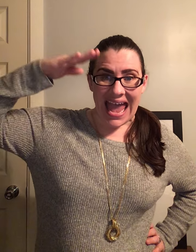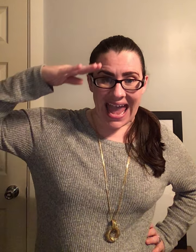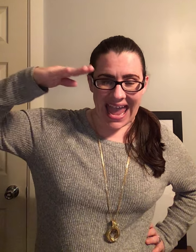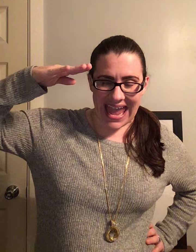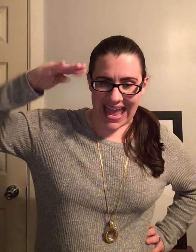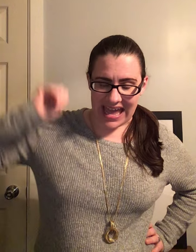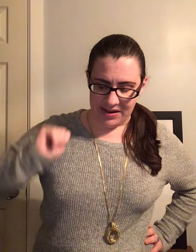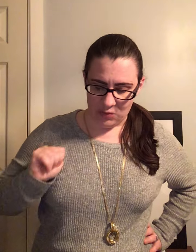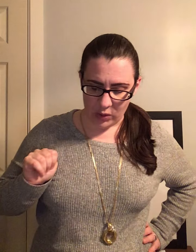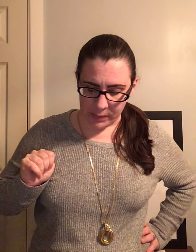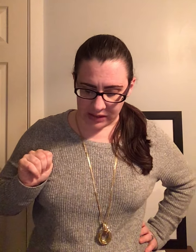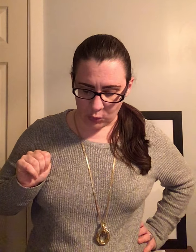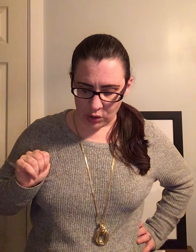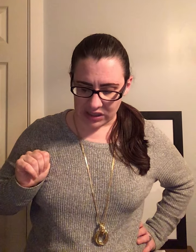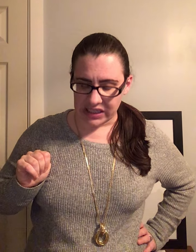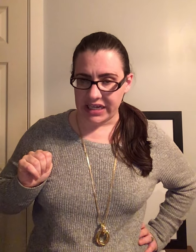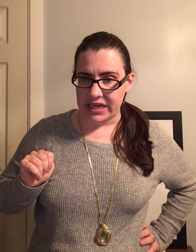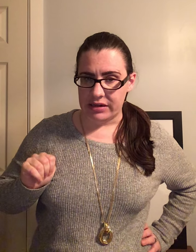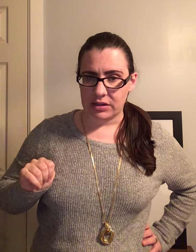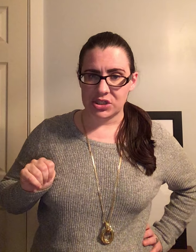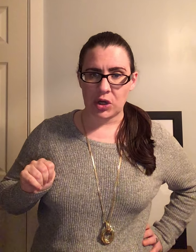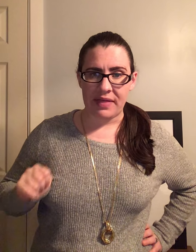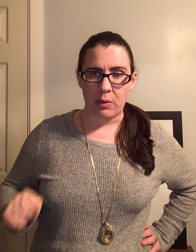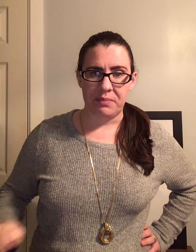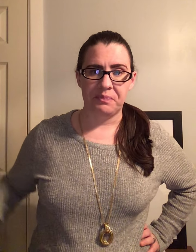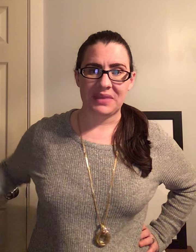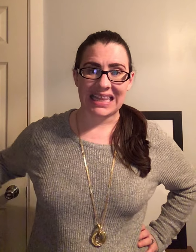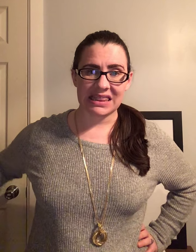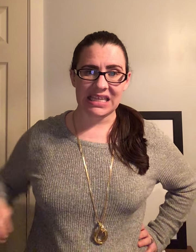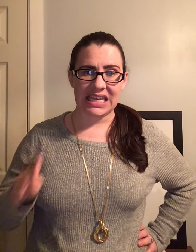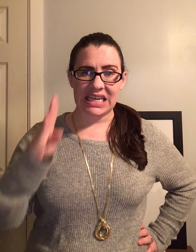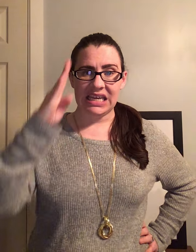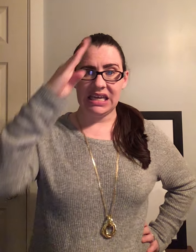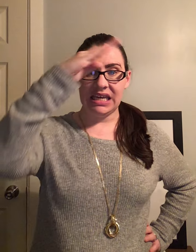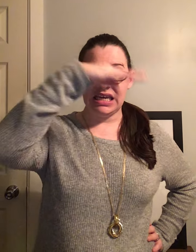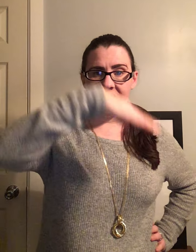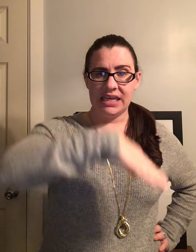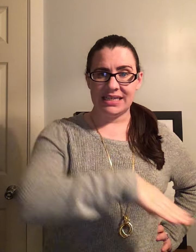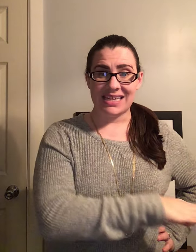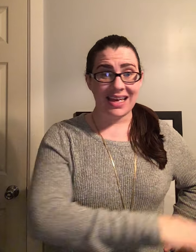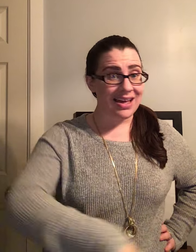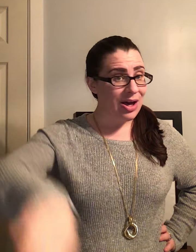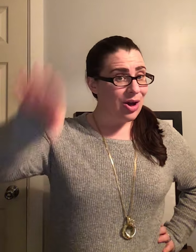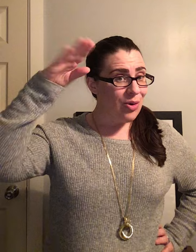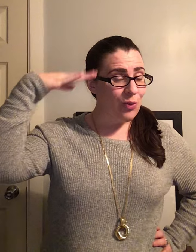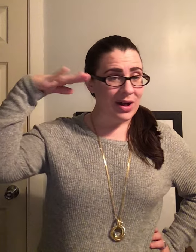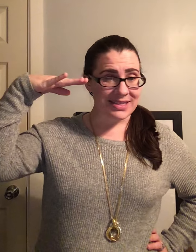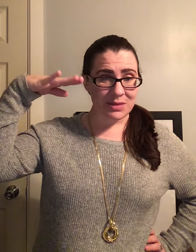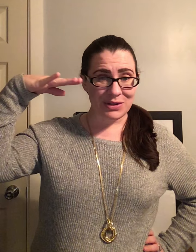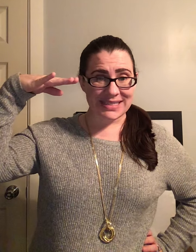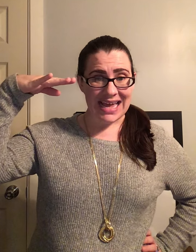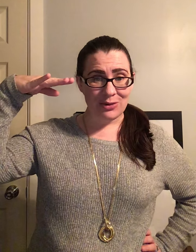Eh. What about the word lead? Let's try that one. Lead. What's the middle sound?